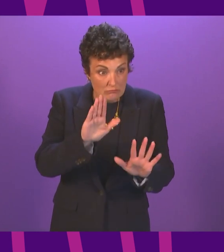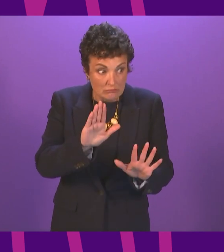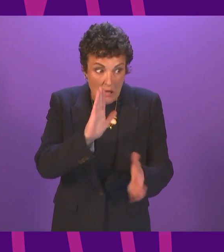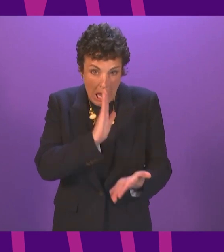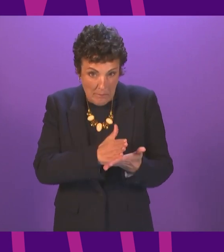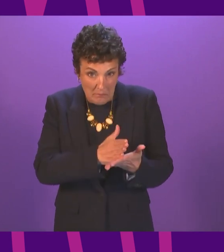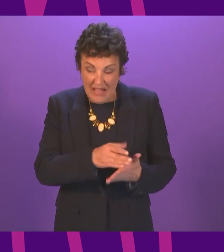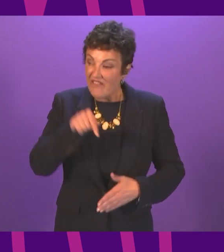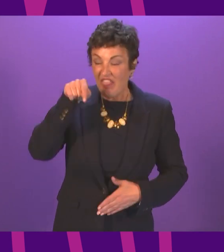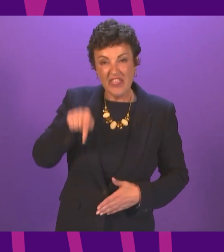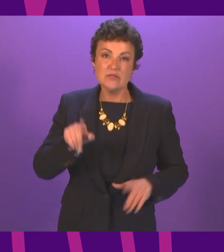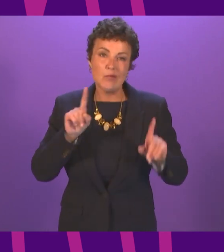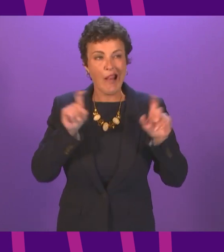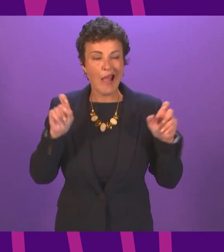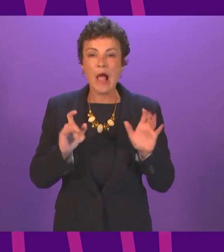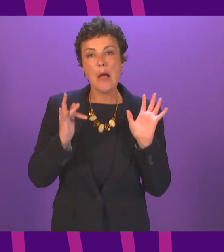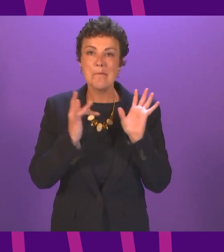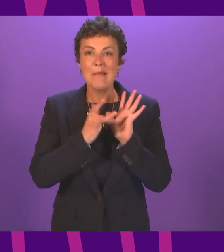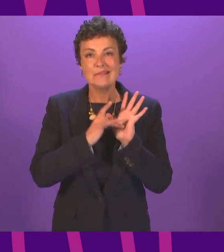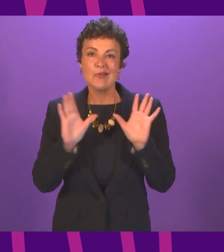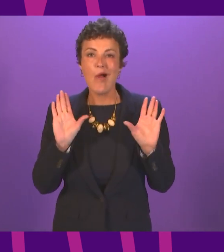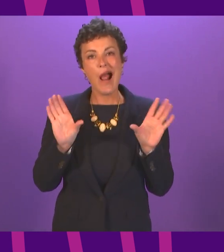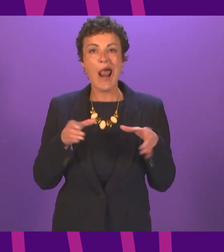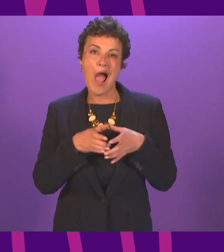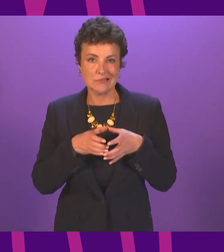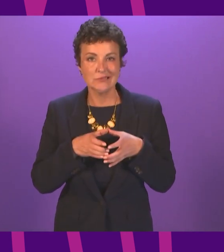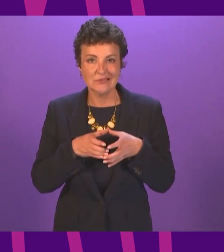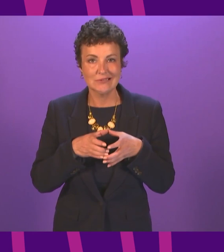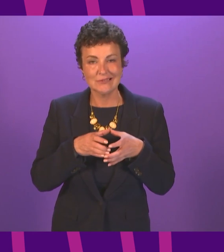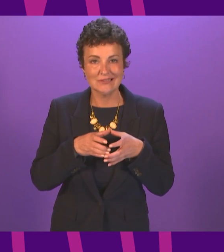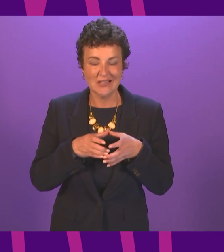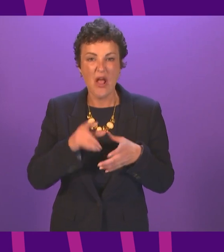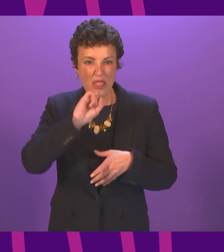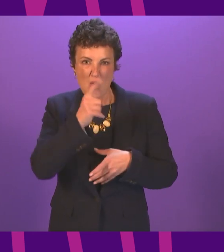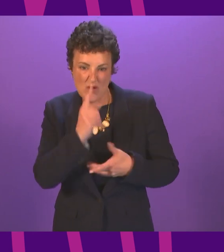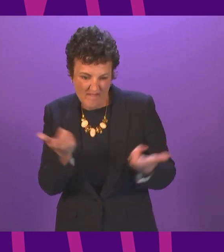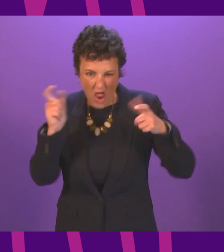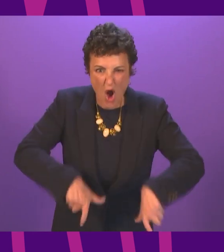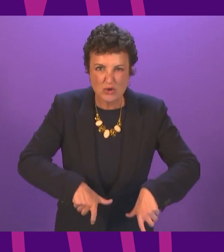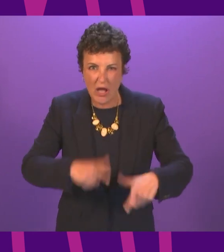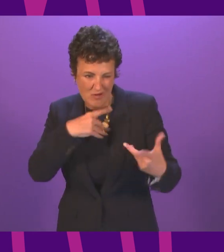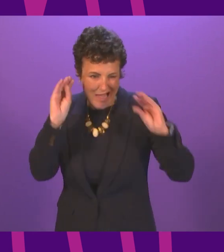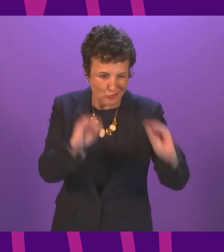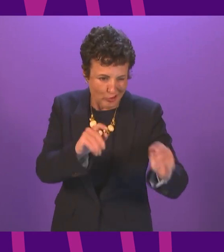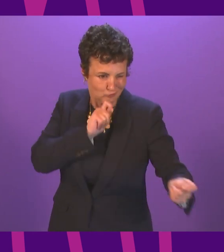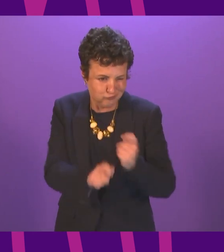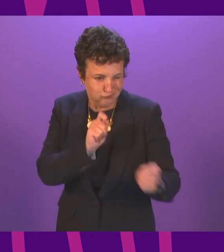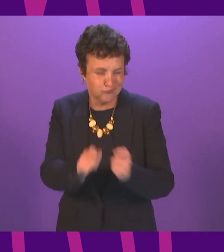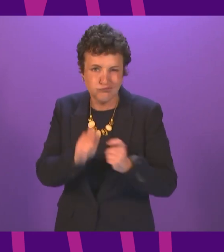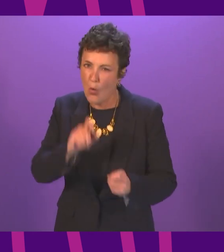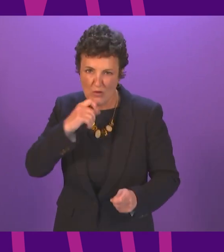any middle class epidemic we would have locked down legislated incurred unlimited debt educated widely and reformed